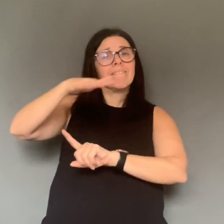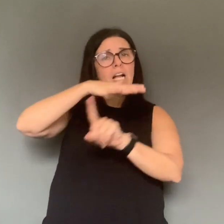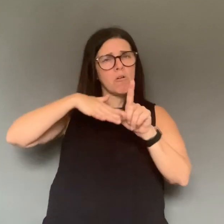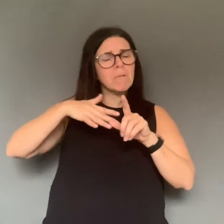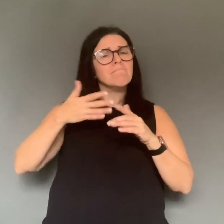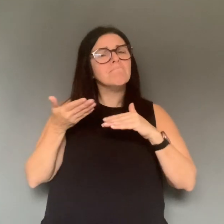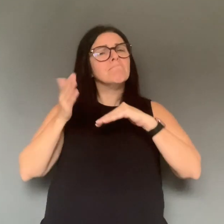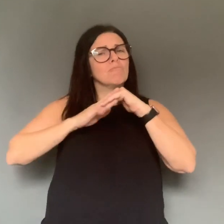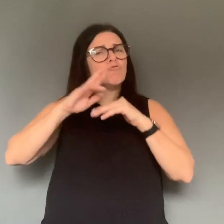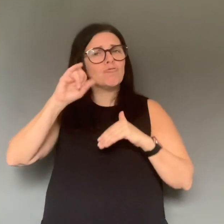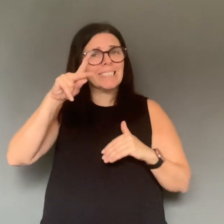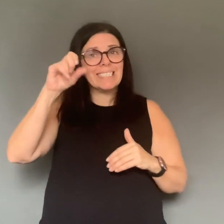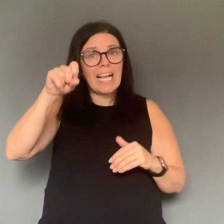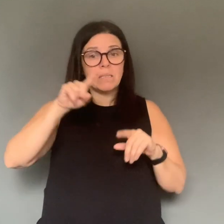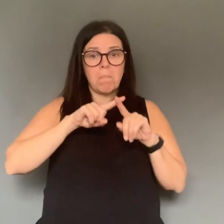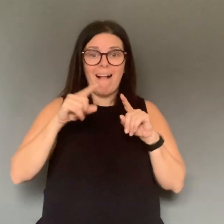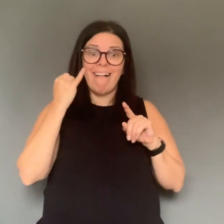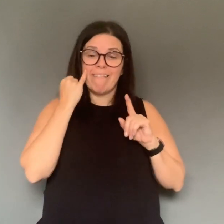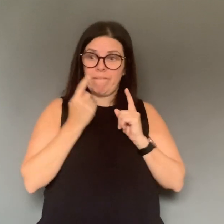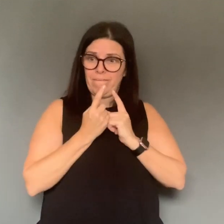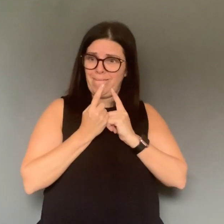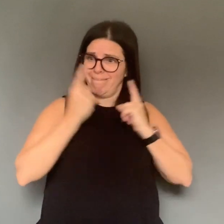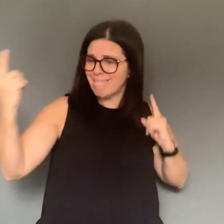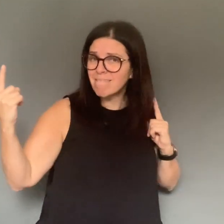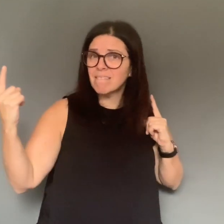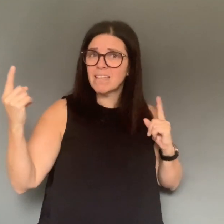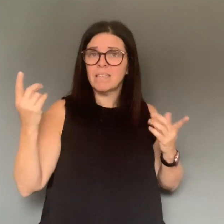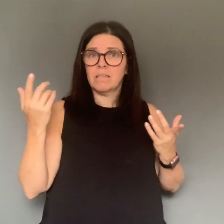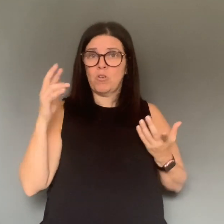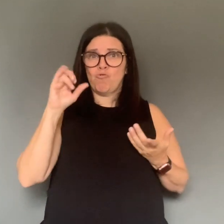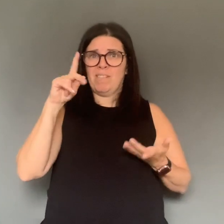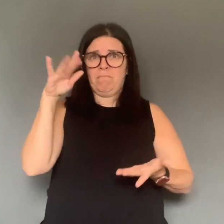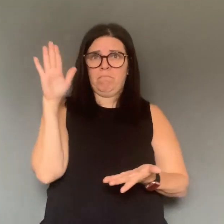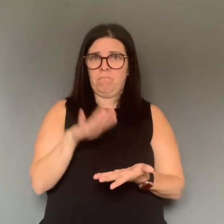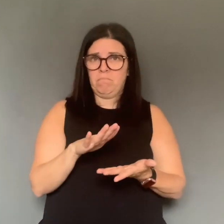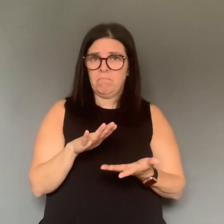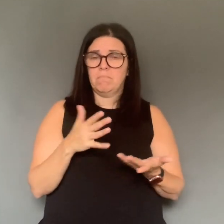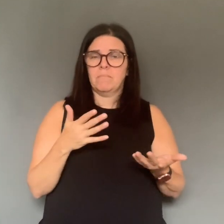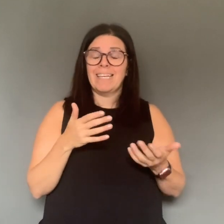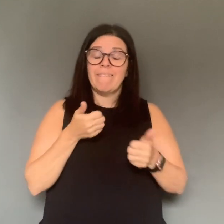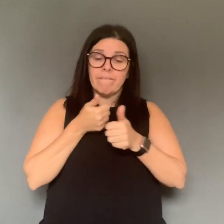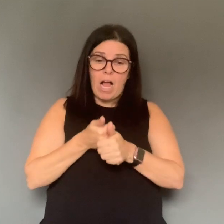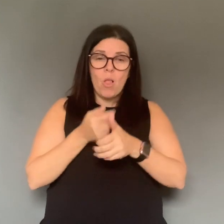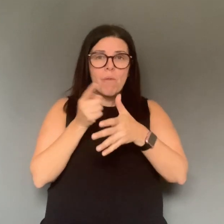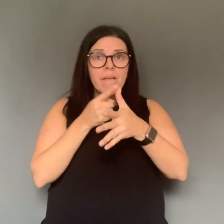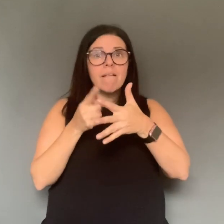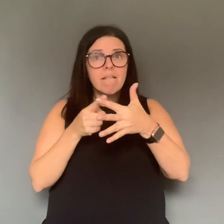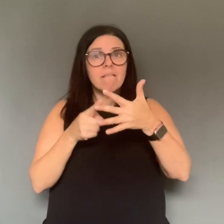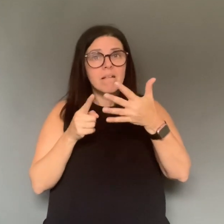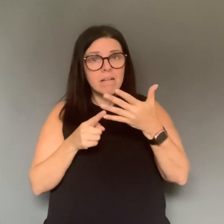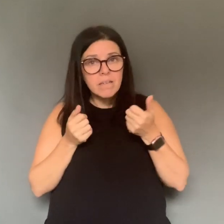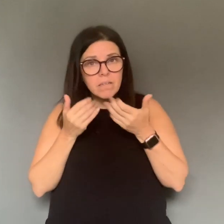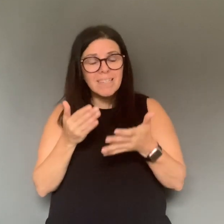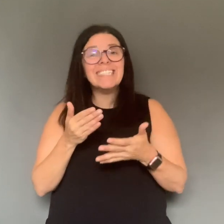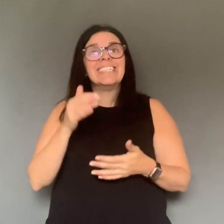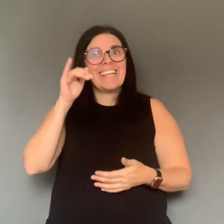are working in the same environment, it puts you at a higher risk, but it's still, if you're maintaining that, you are reducing that risk.